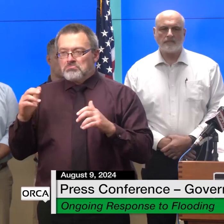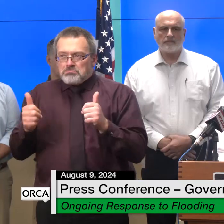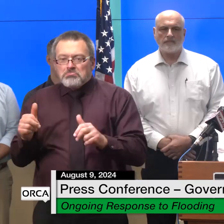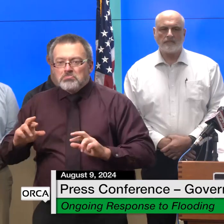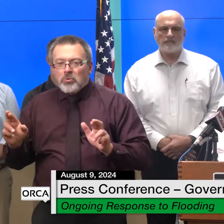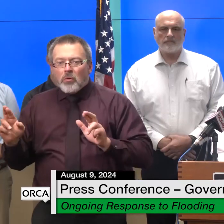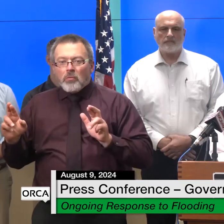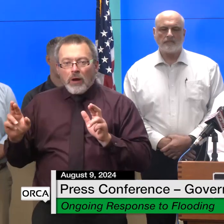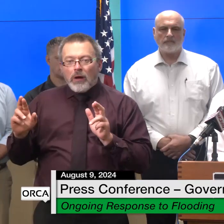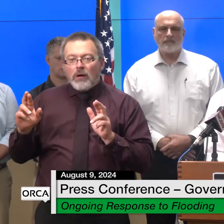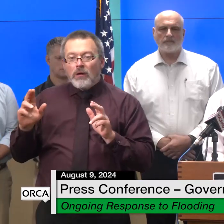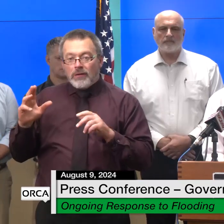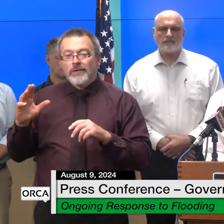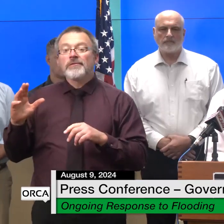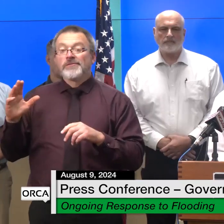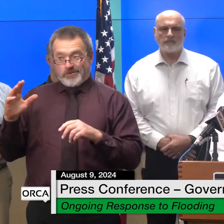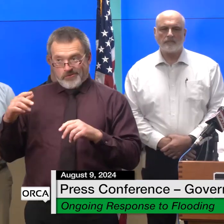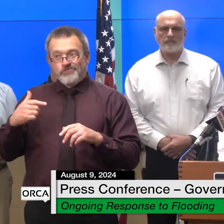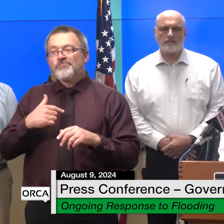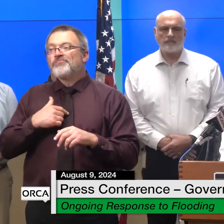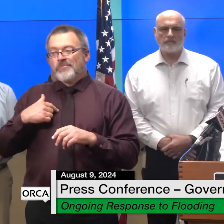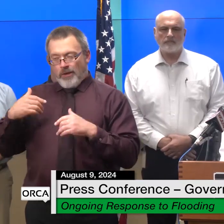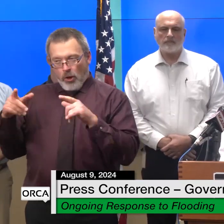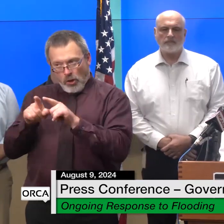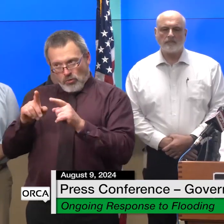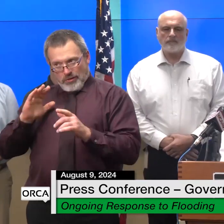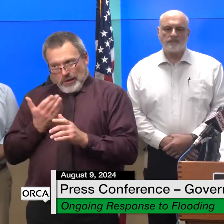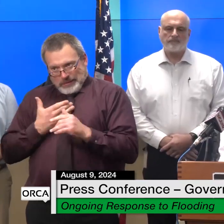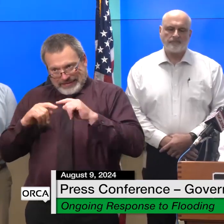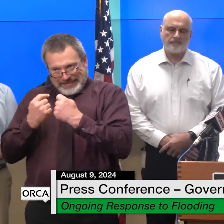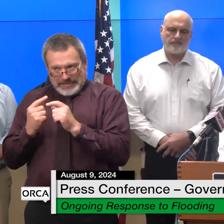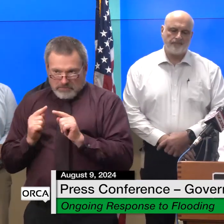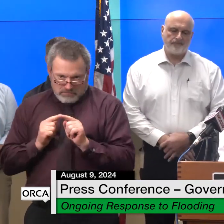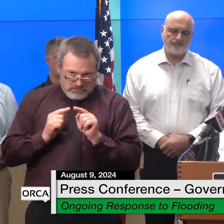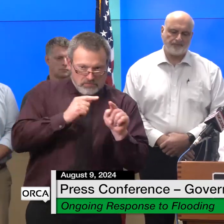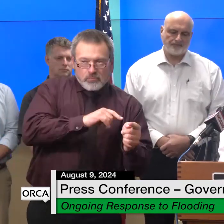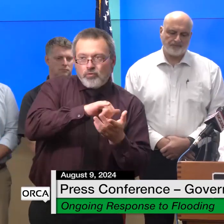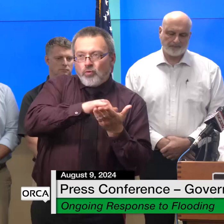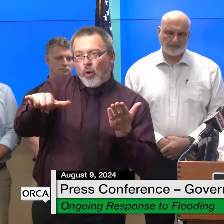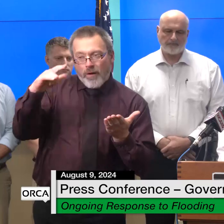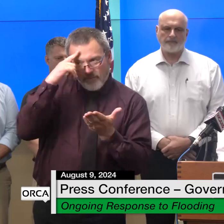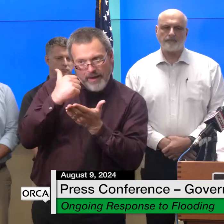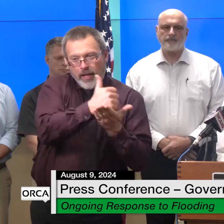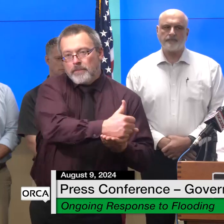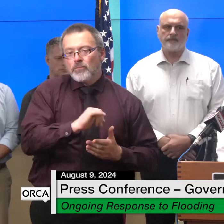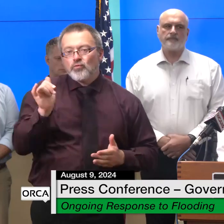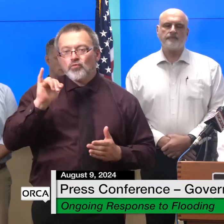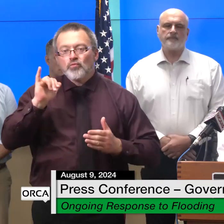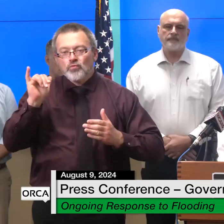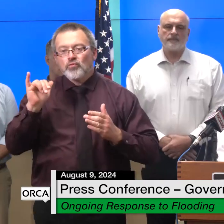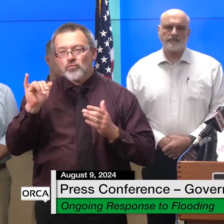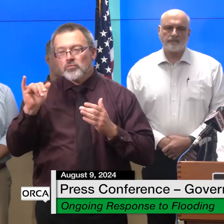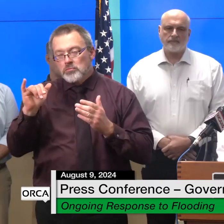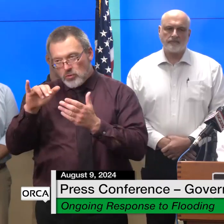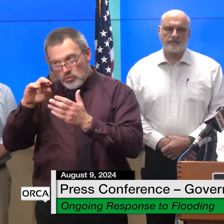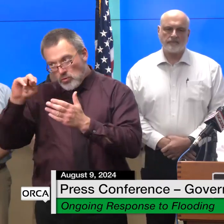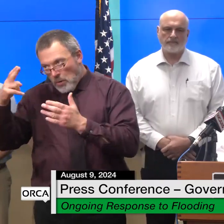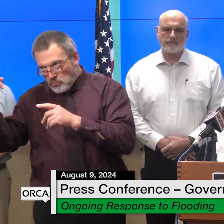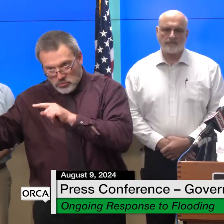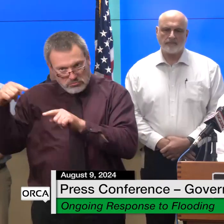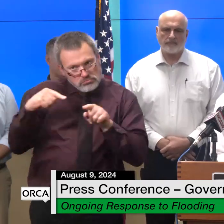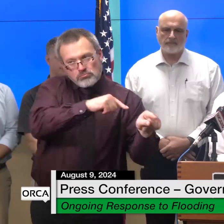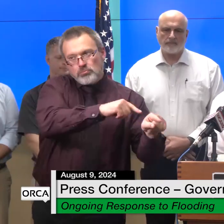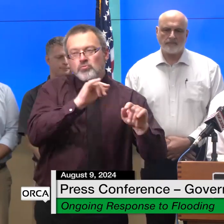needs are greater commissioner Morrison will go into more details but we want to remind folks to be smart